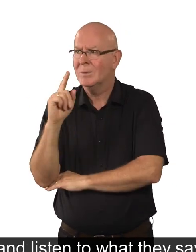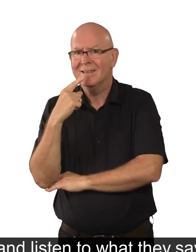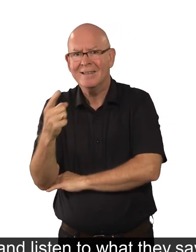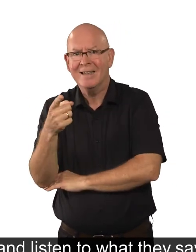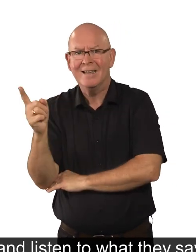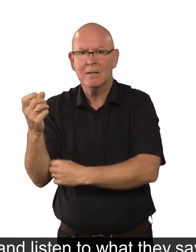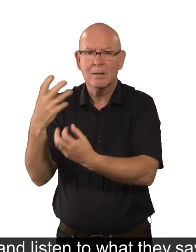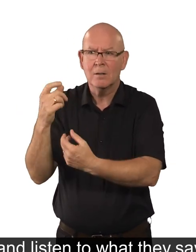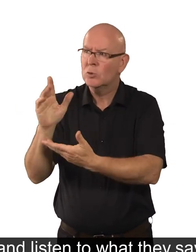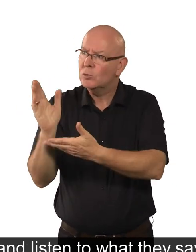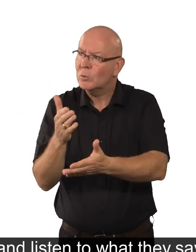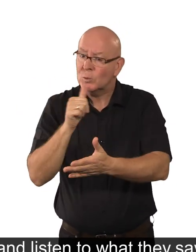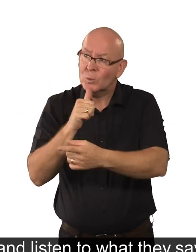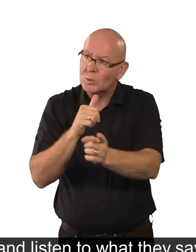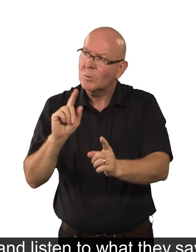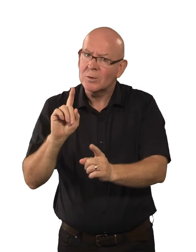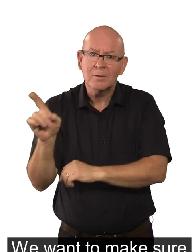say about the services that they use.